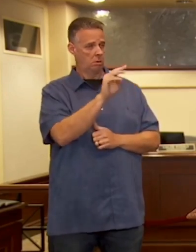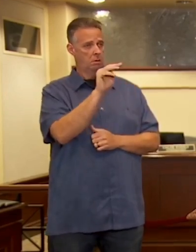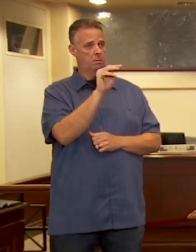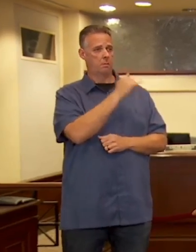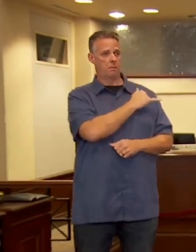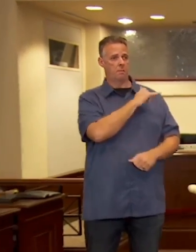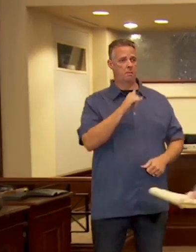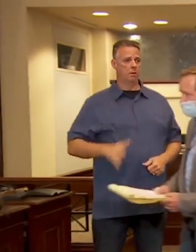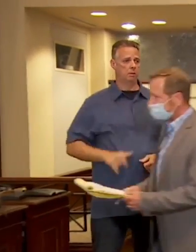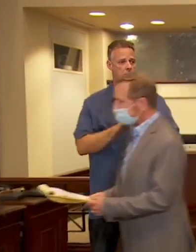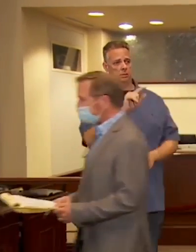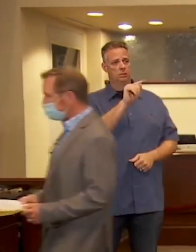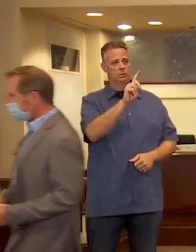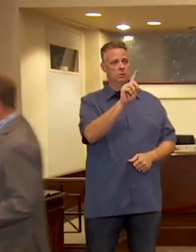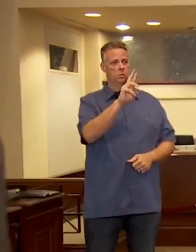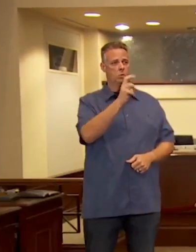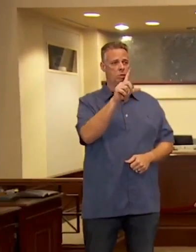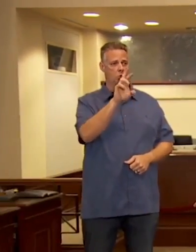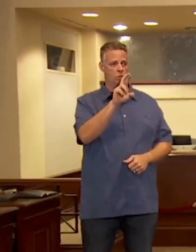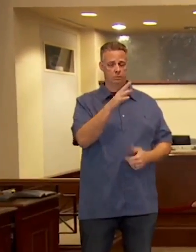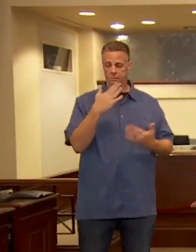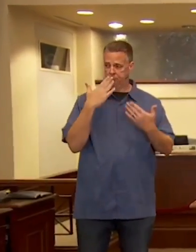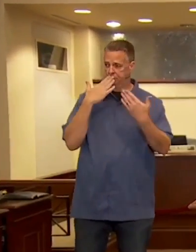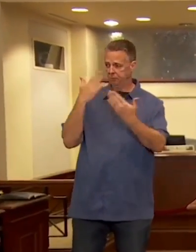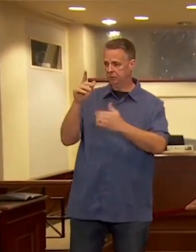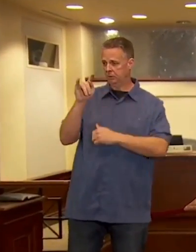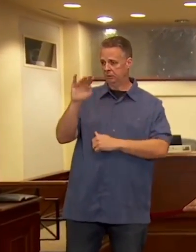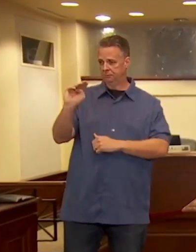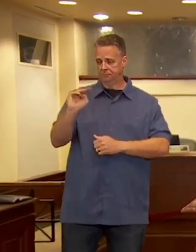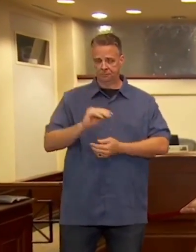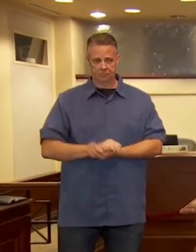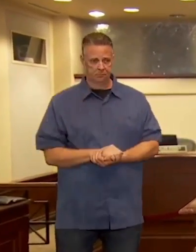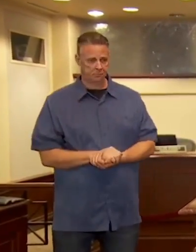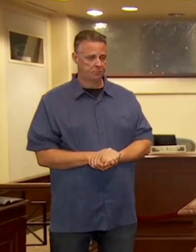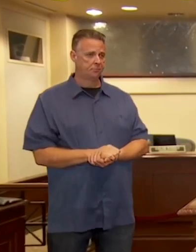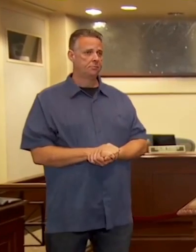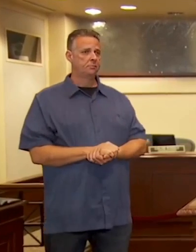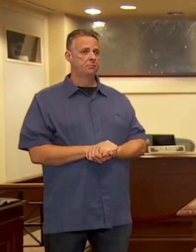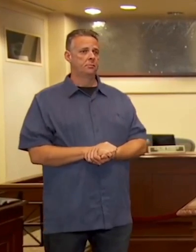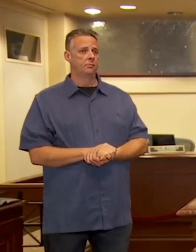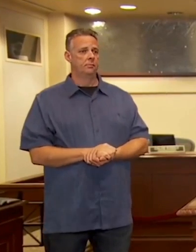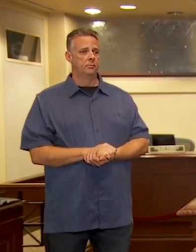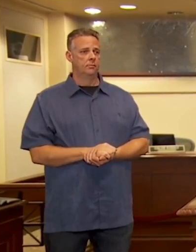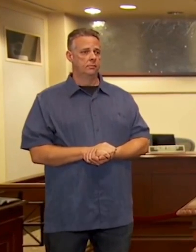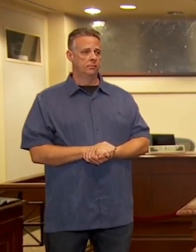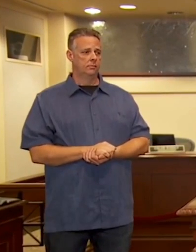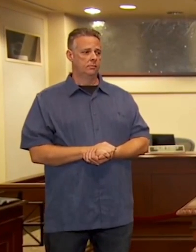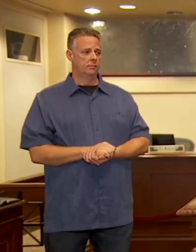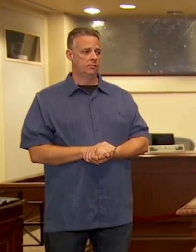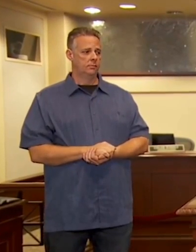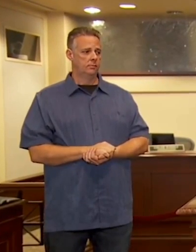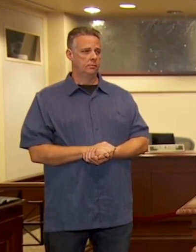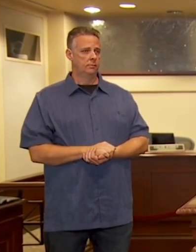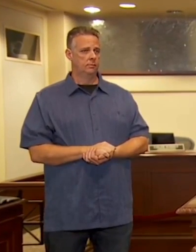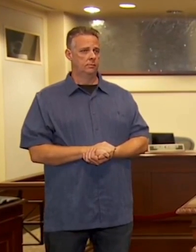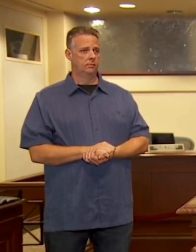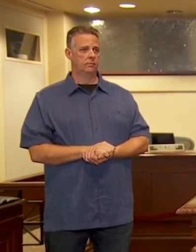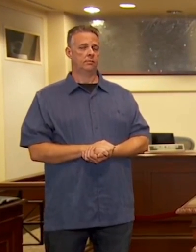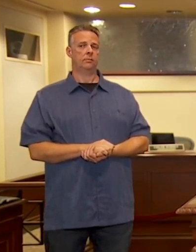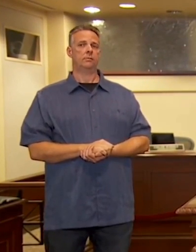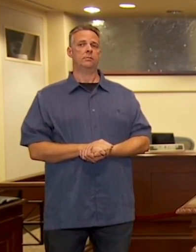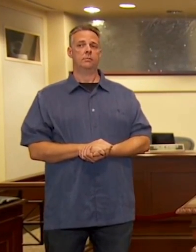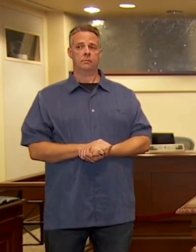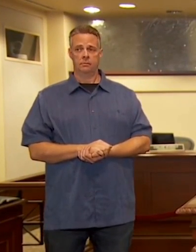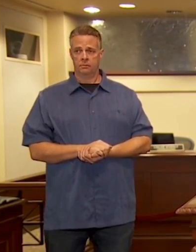open about it. It's not a secret. They claim that, you know, that this is Trump's fault, yet this is happening in Democrat-run cities.